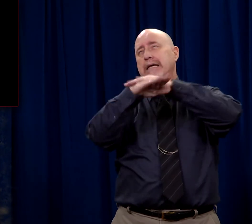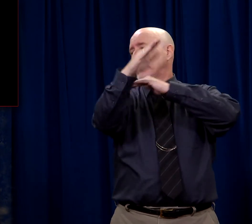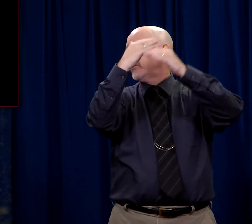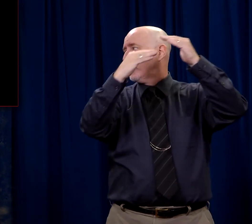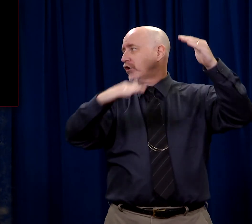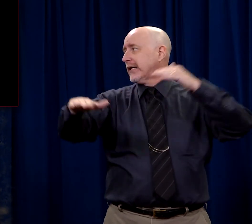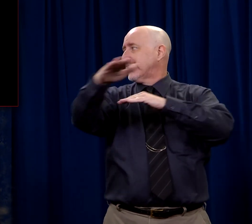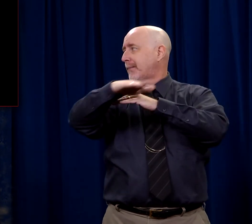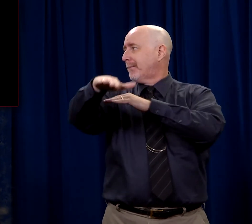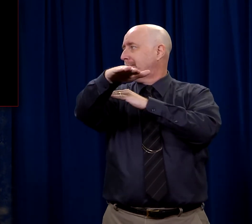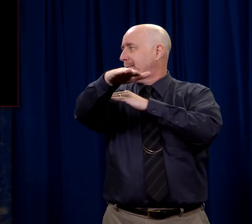come into your kingdom.